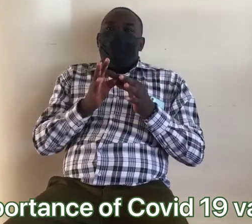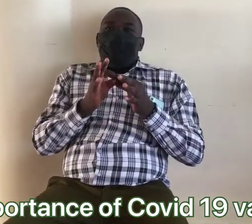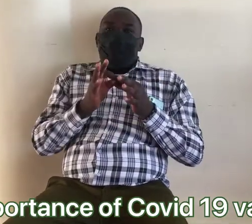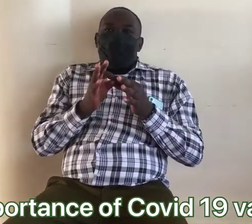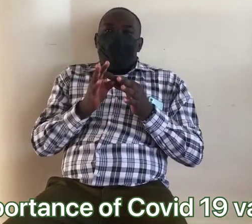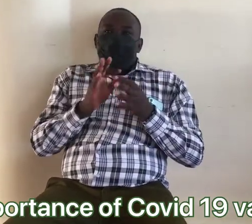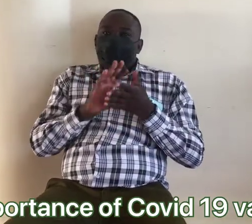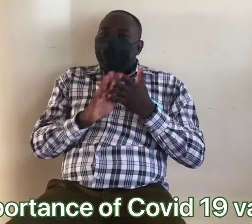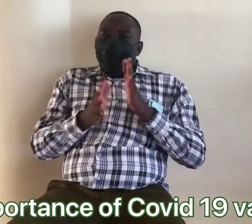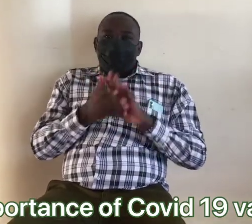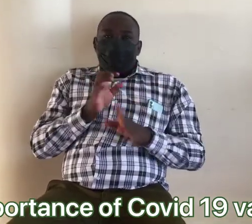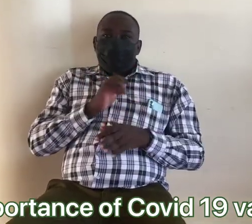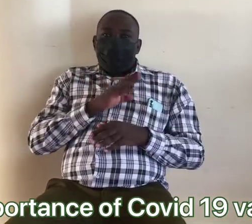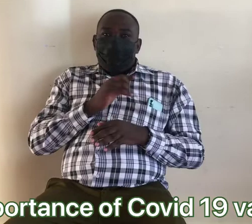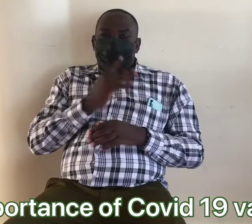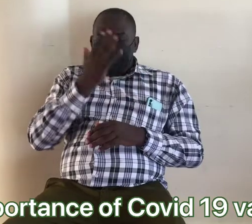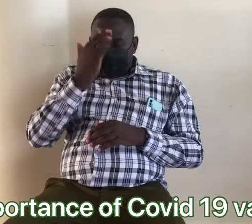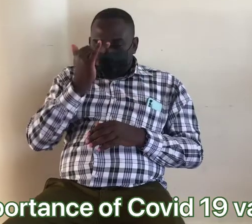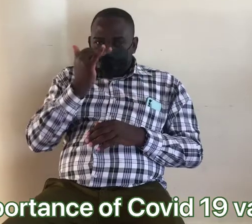It's up to you to decide.